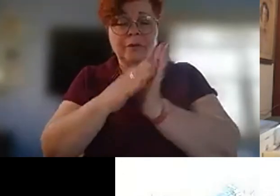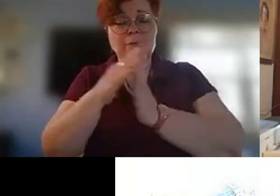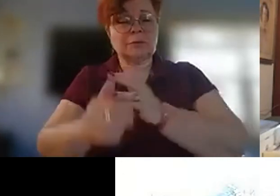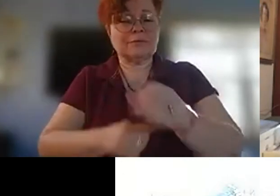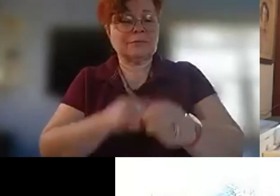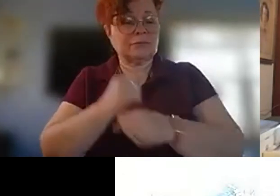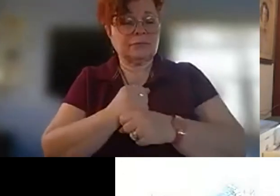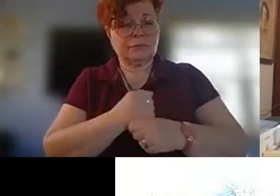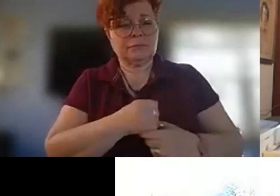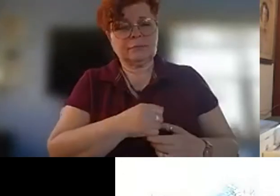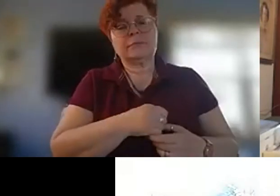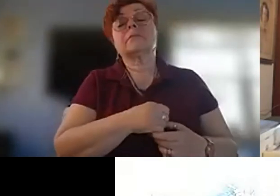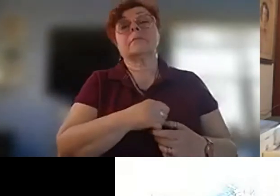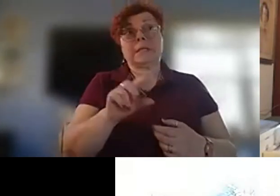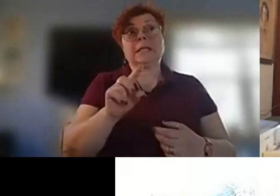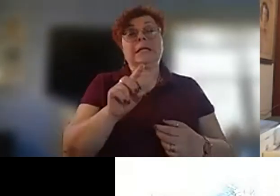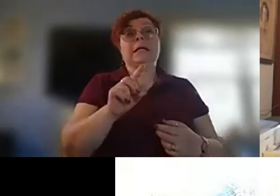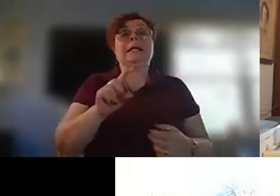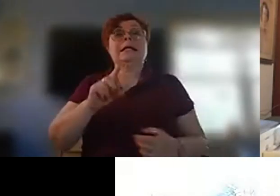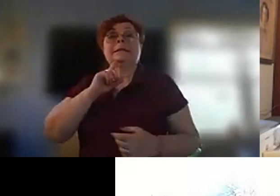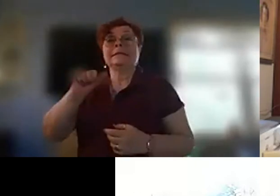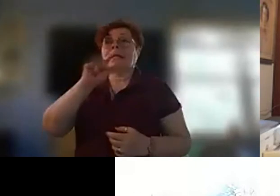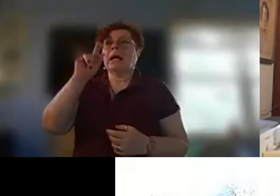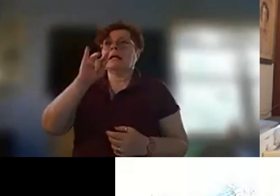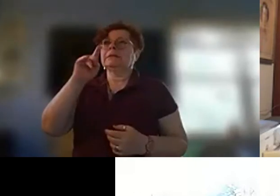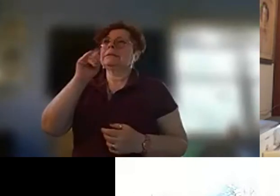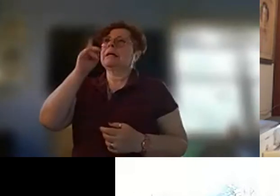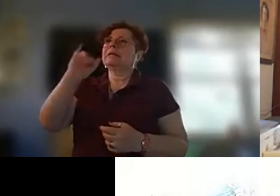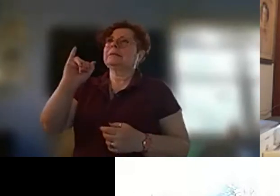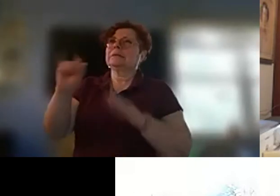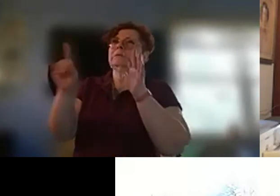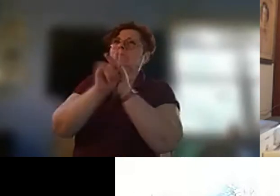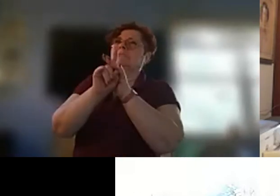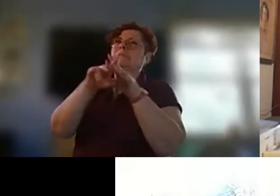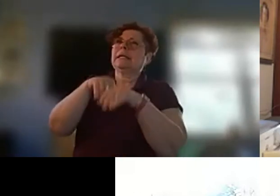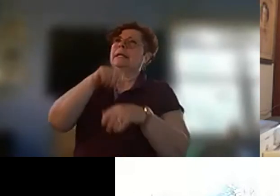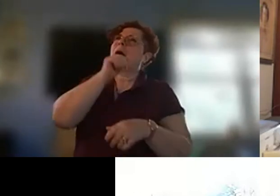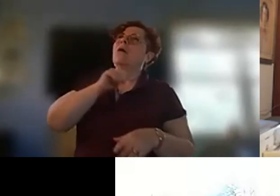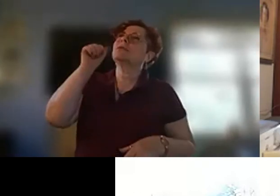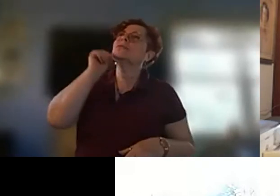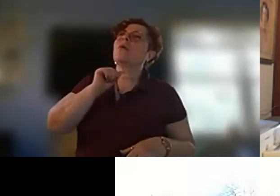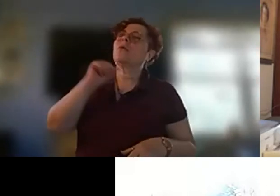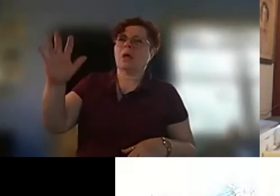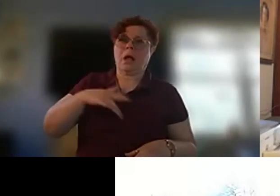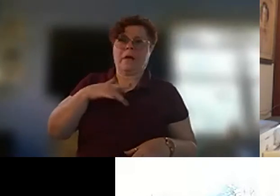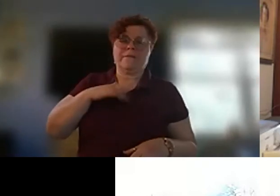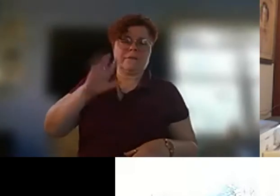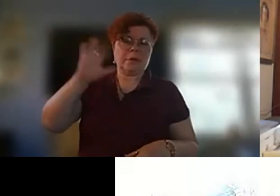others the anastasi suddenly appear in arizona i felt their suffering in the saguaros who